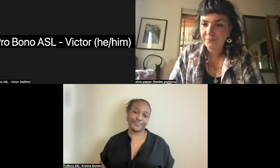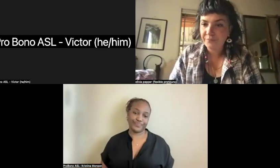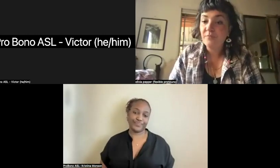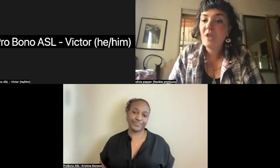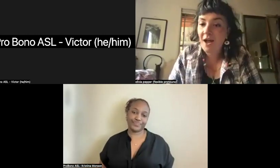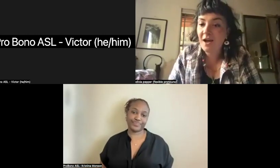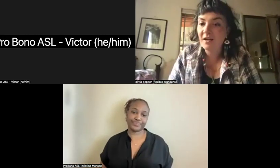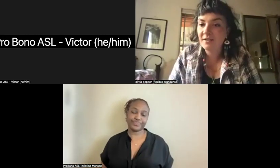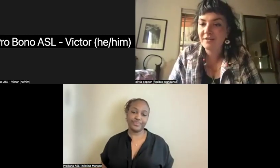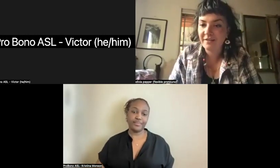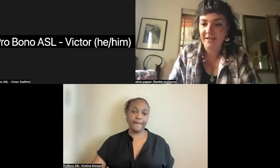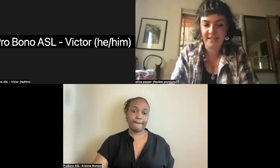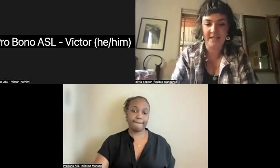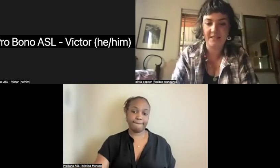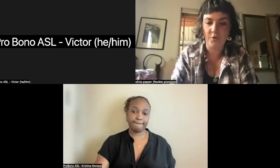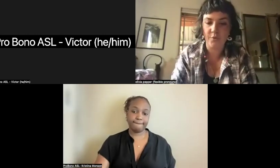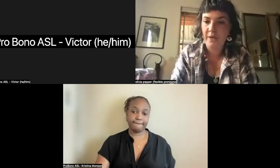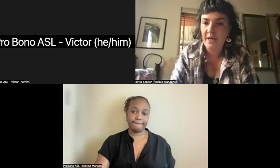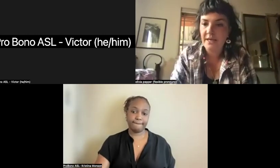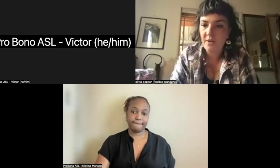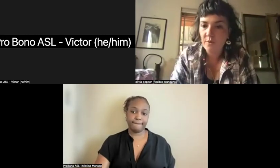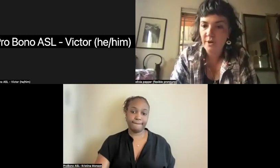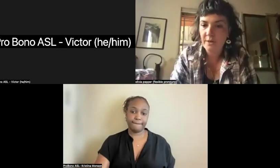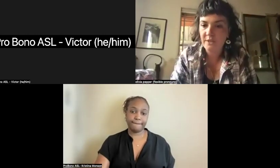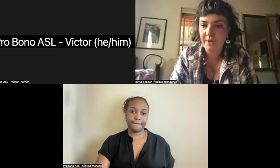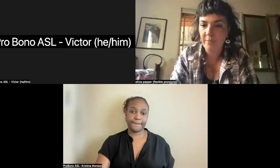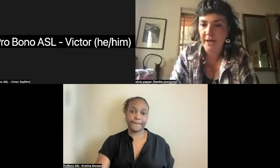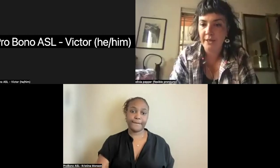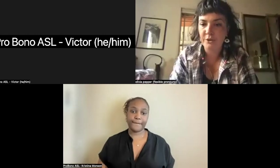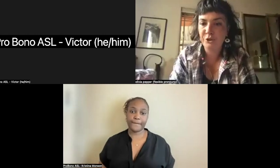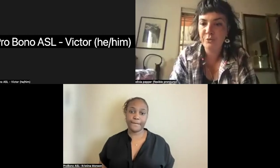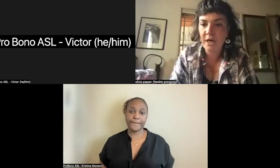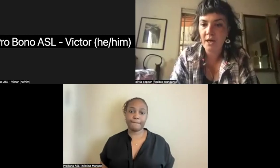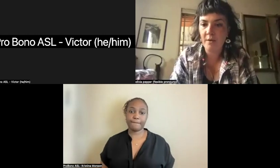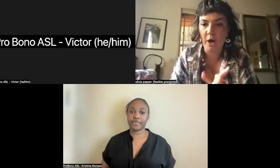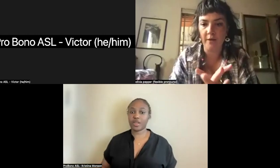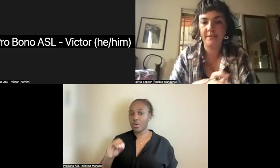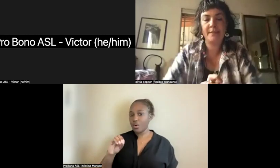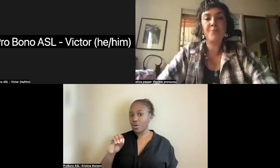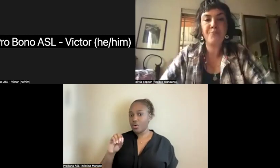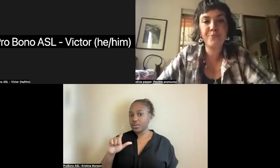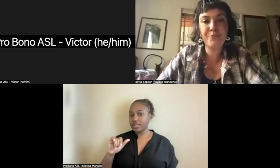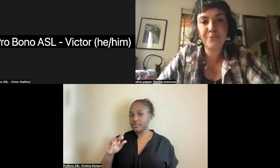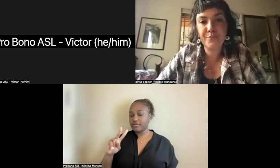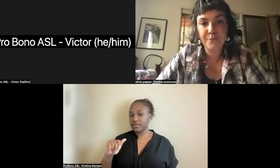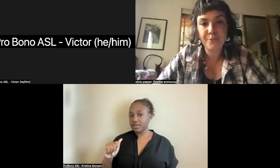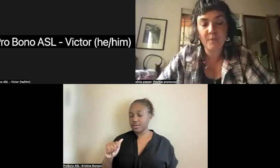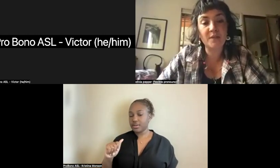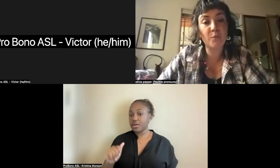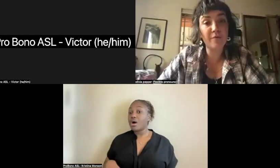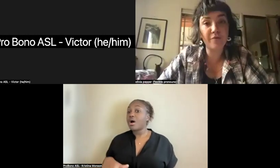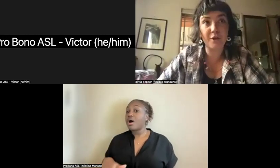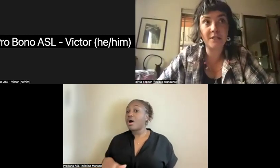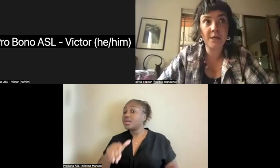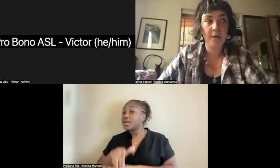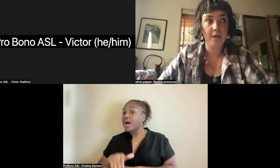Okay. Ah, I see this. So Nightwood was written by Juna Barnes. That's